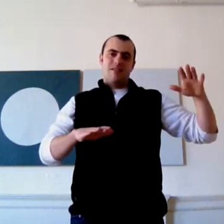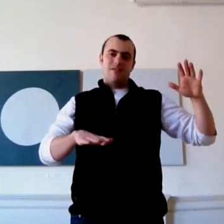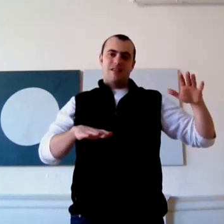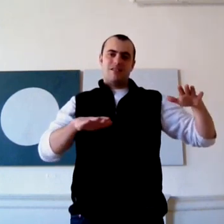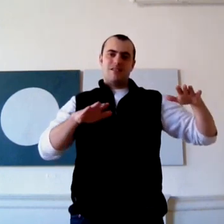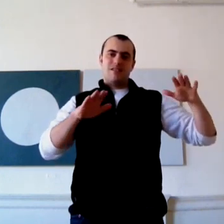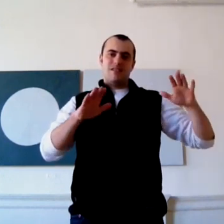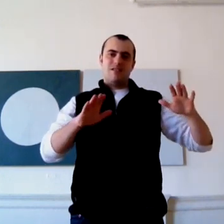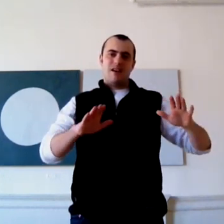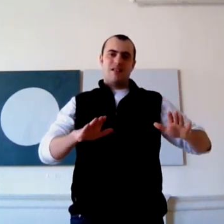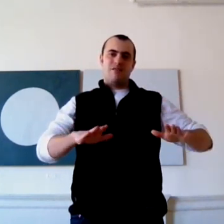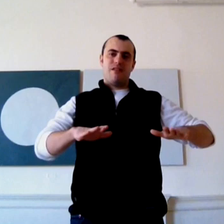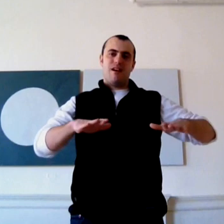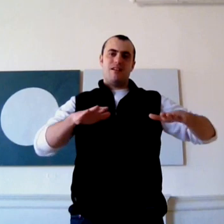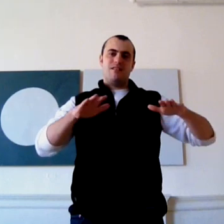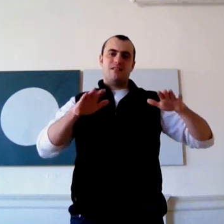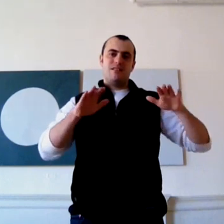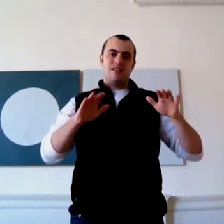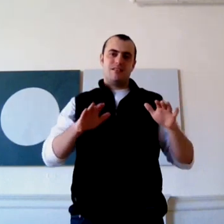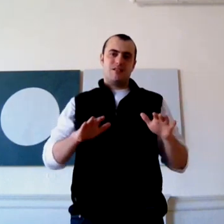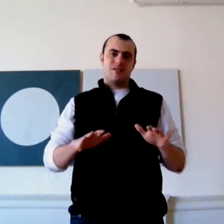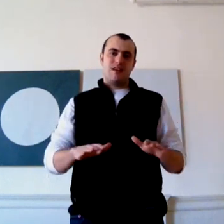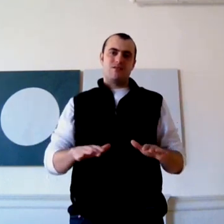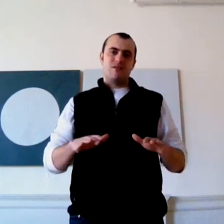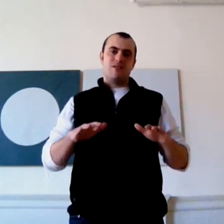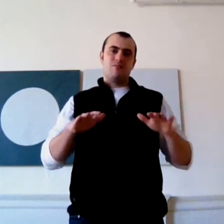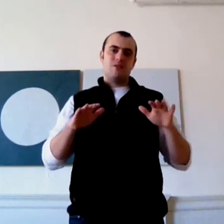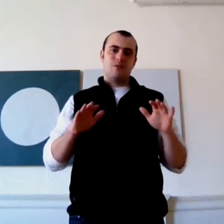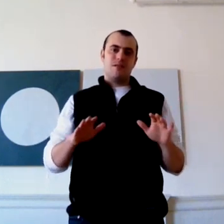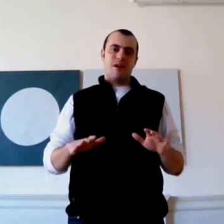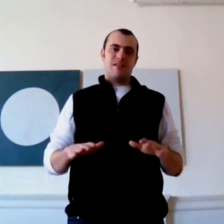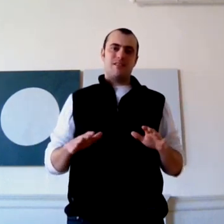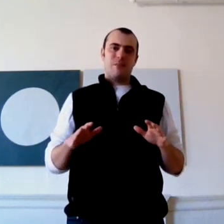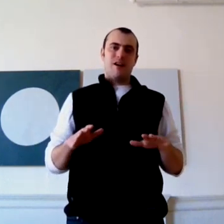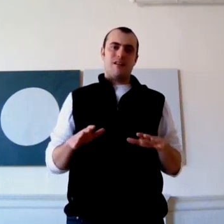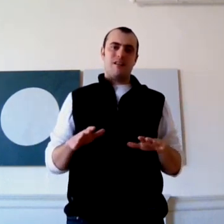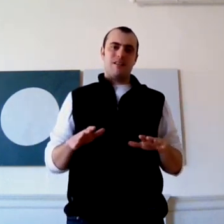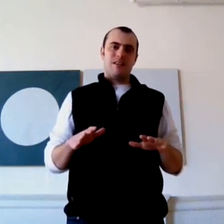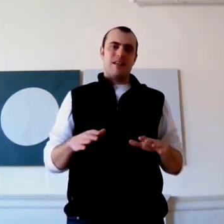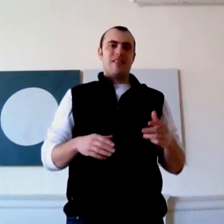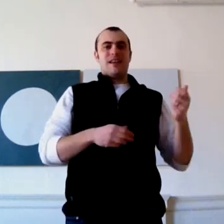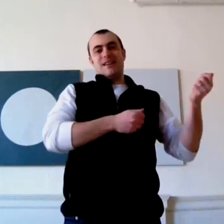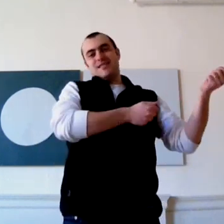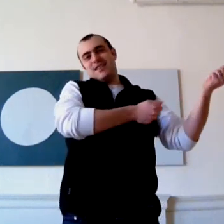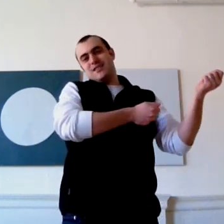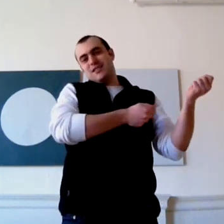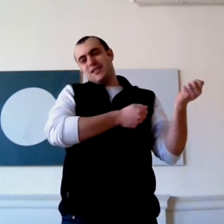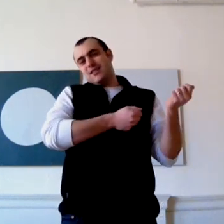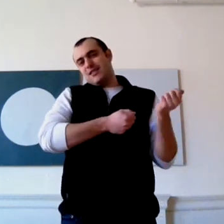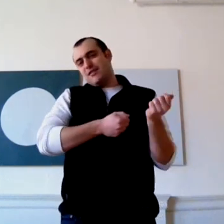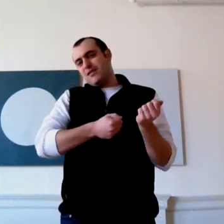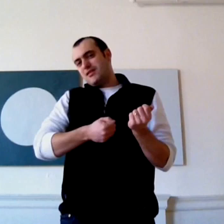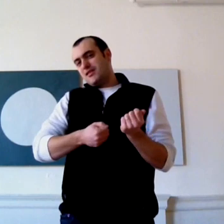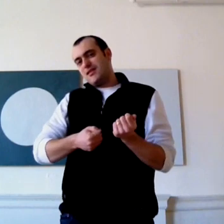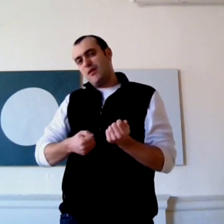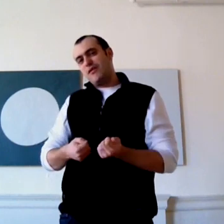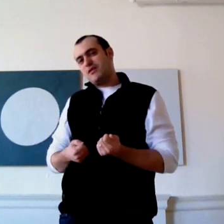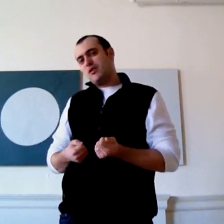eventually you kind of find a synchronized rhythm between the mind and the body that essentially the slow physical